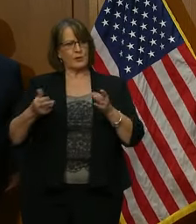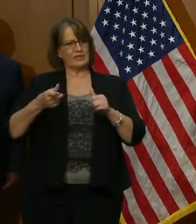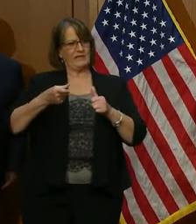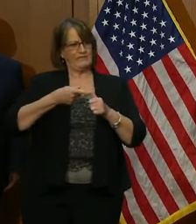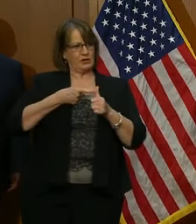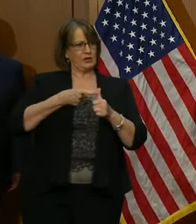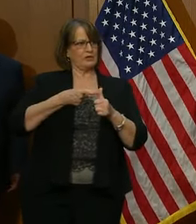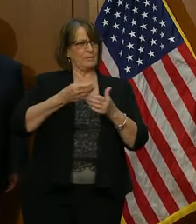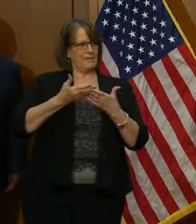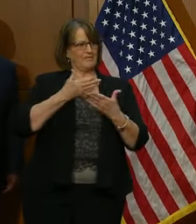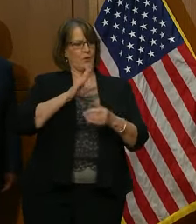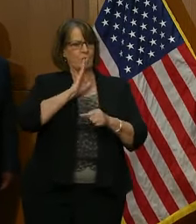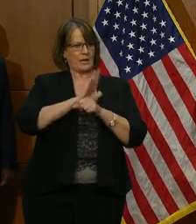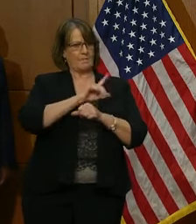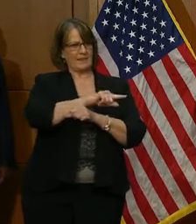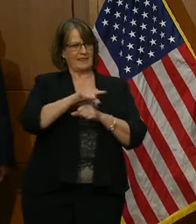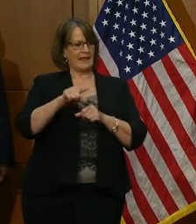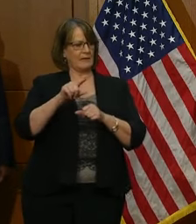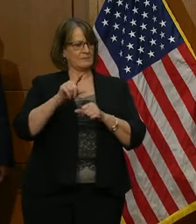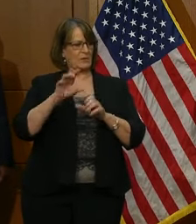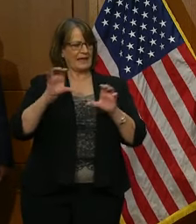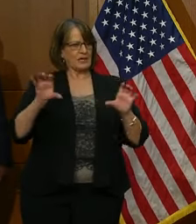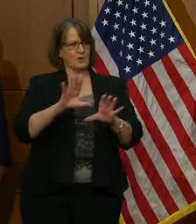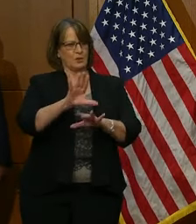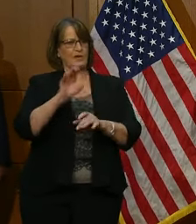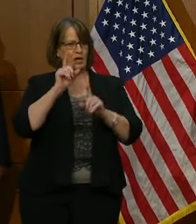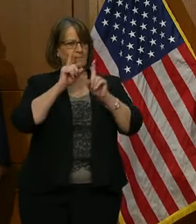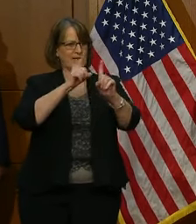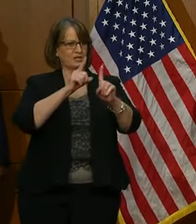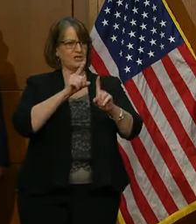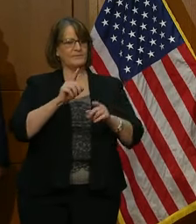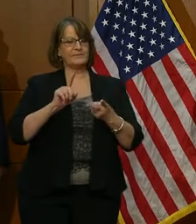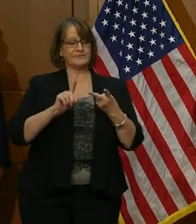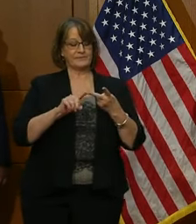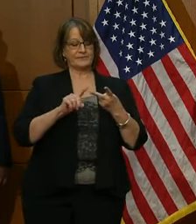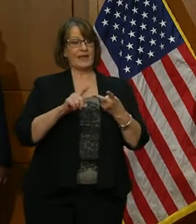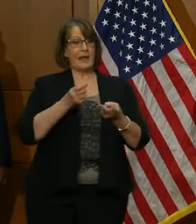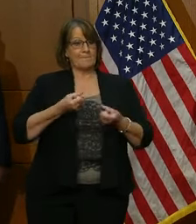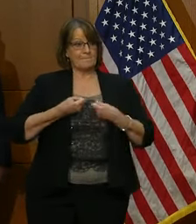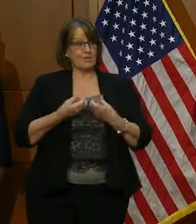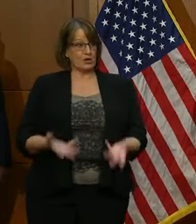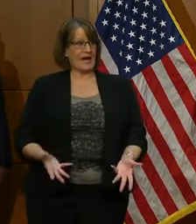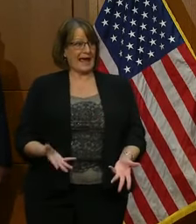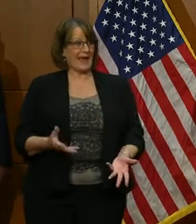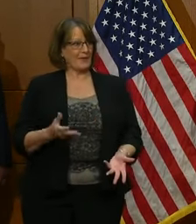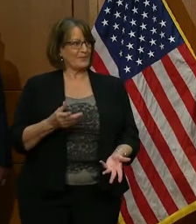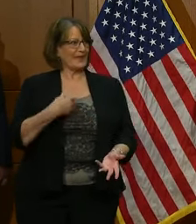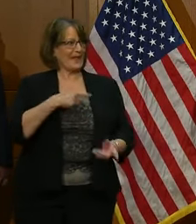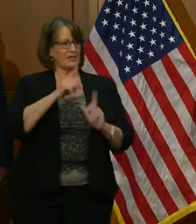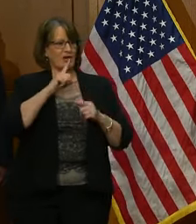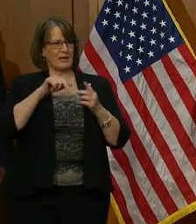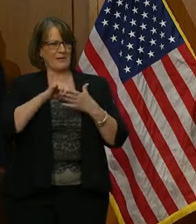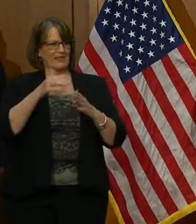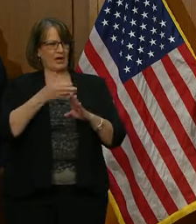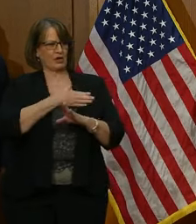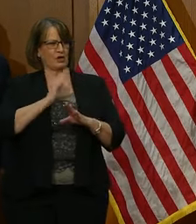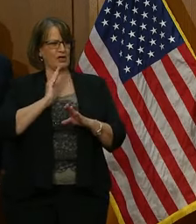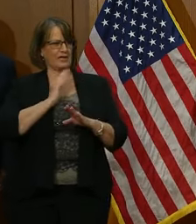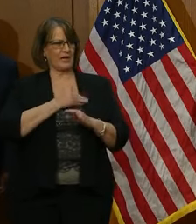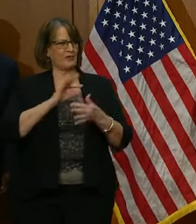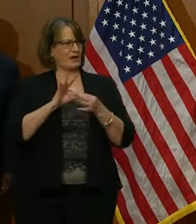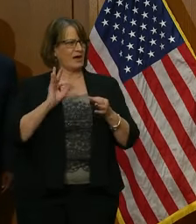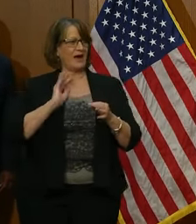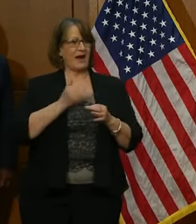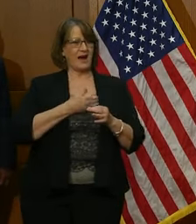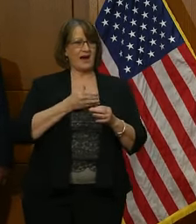can carry out these respective missions. With respect to burnout, and I touched on this a little bit earlier in my remarks, you know, we have an incredibly